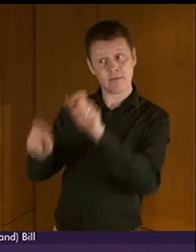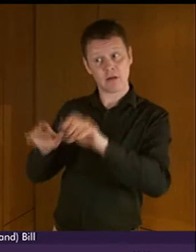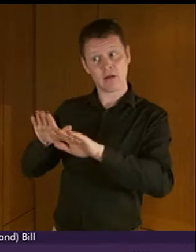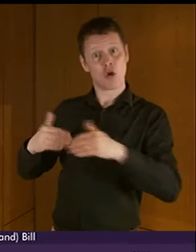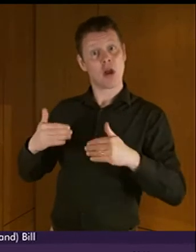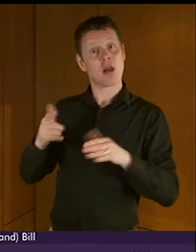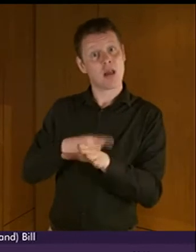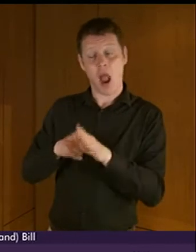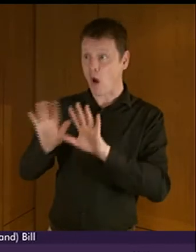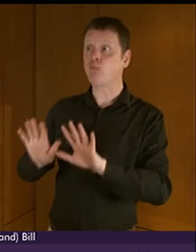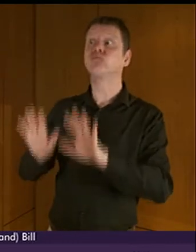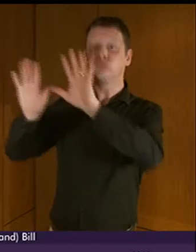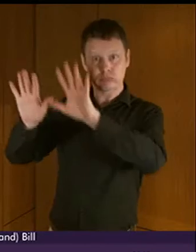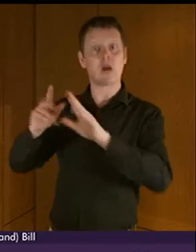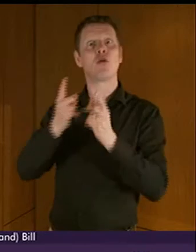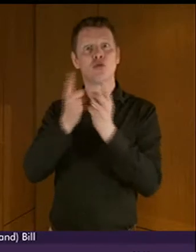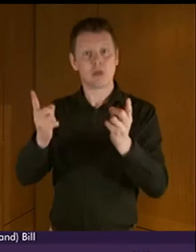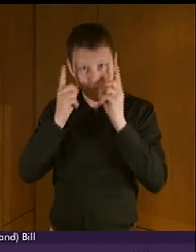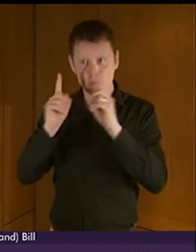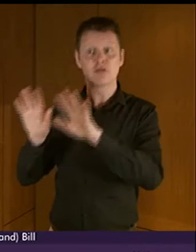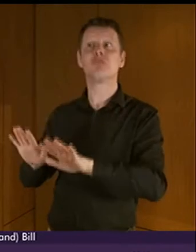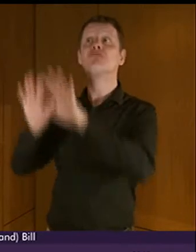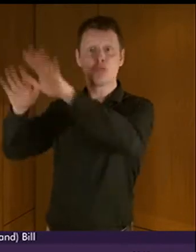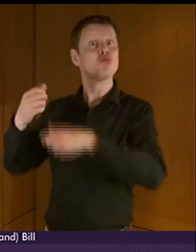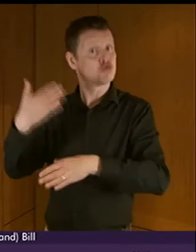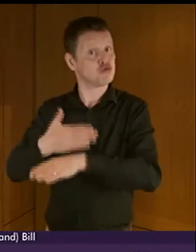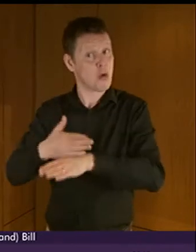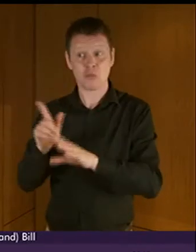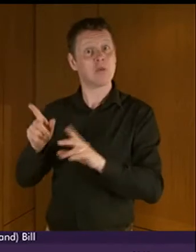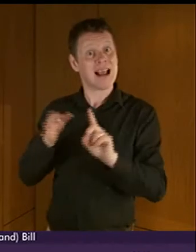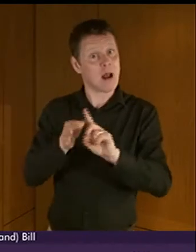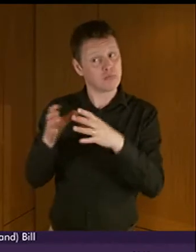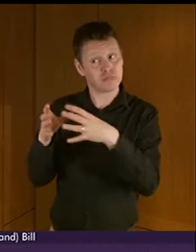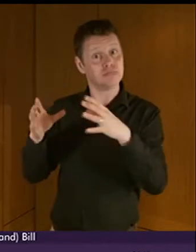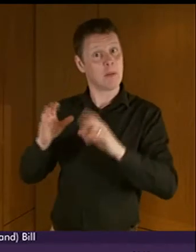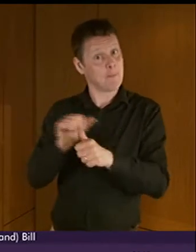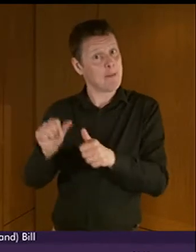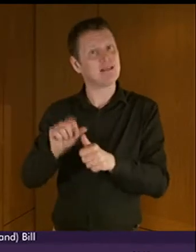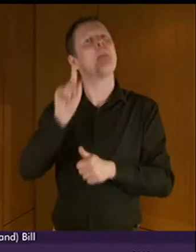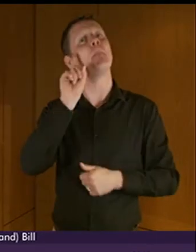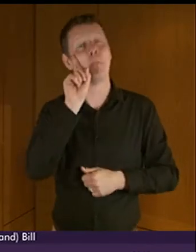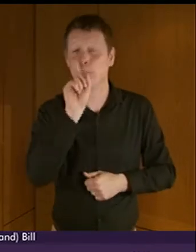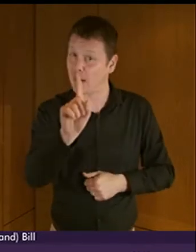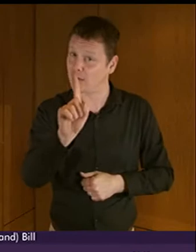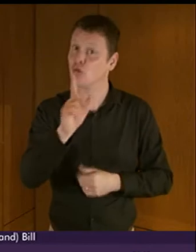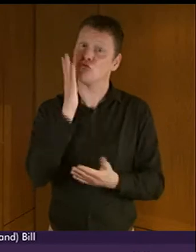and employment that is not to take away from the reality many members have mentioned of